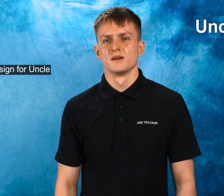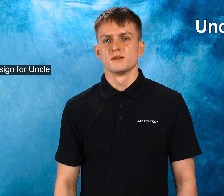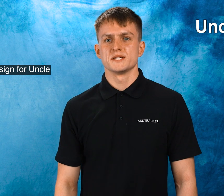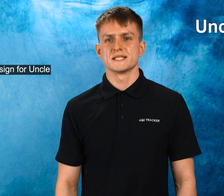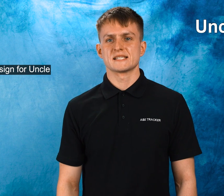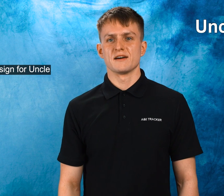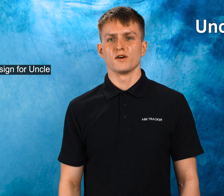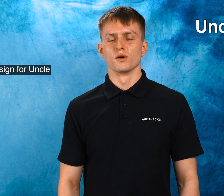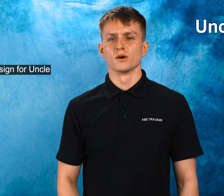This is the sign for uncle.